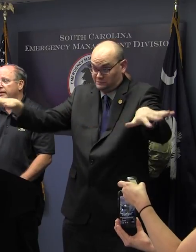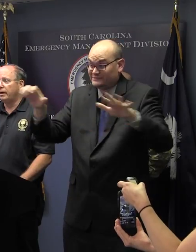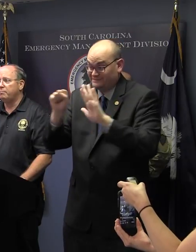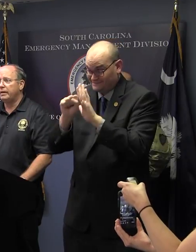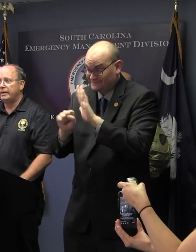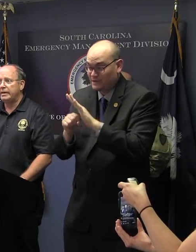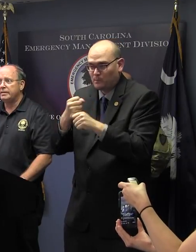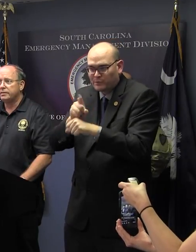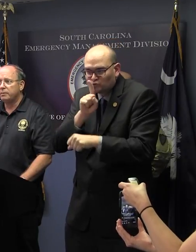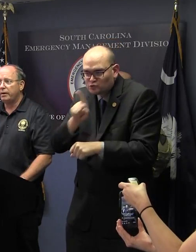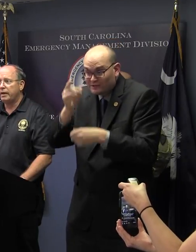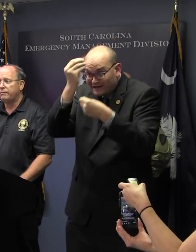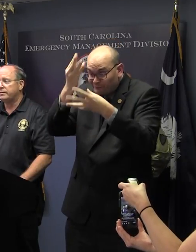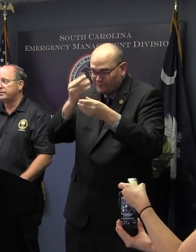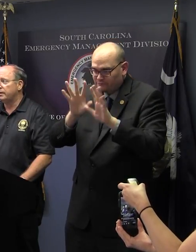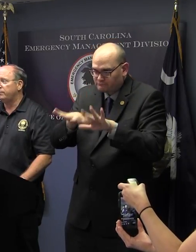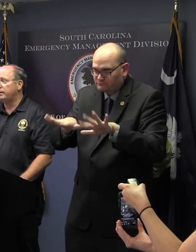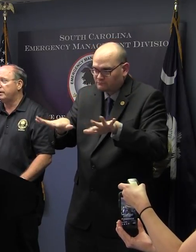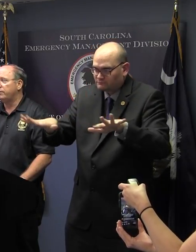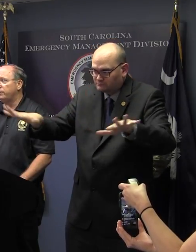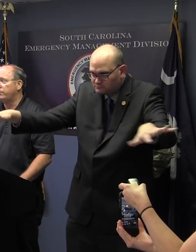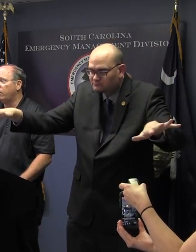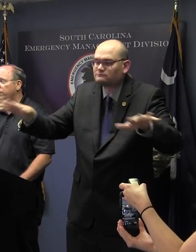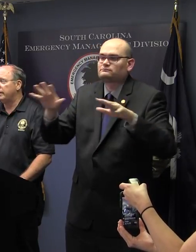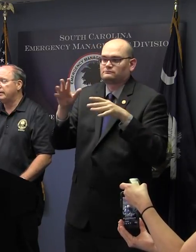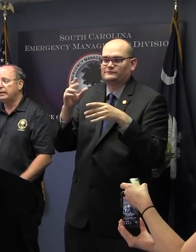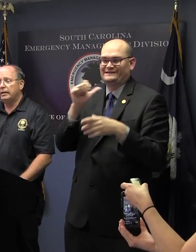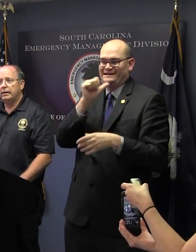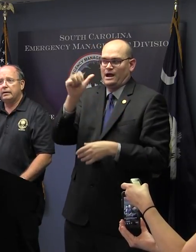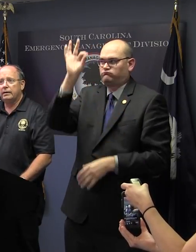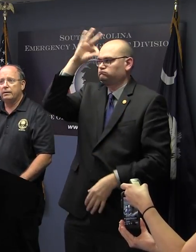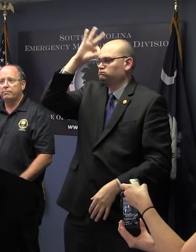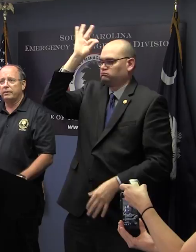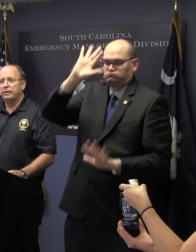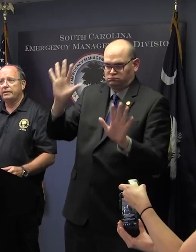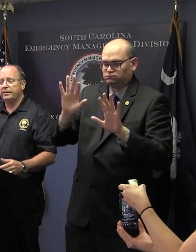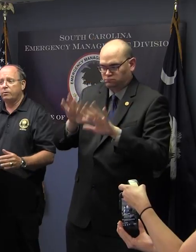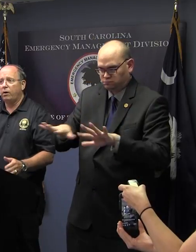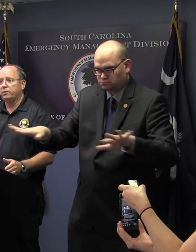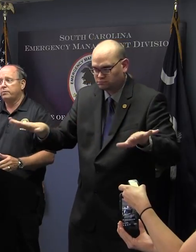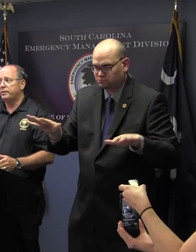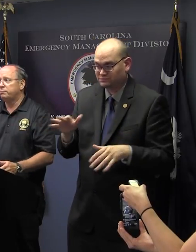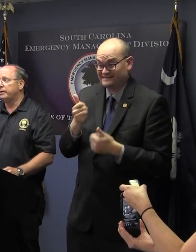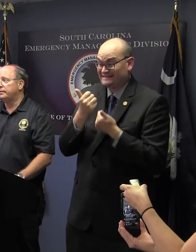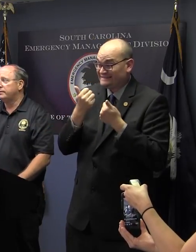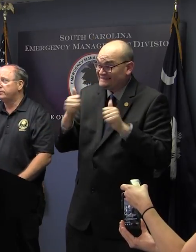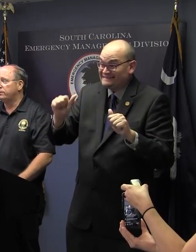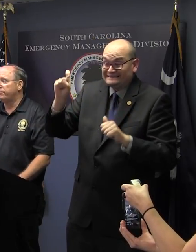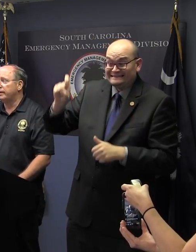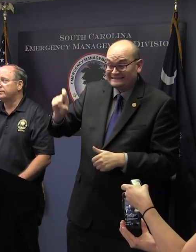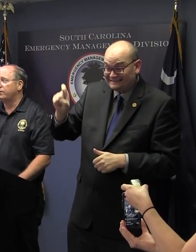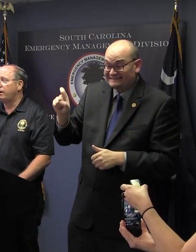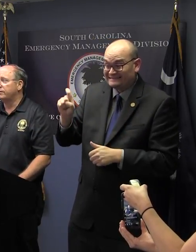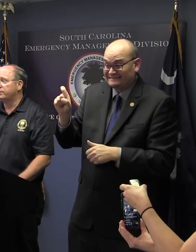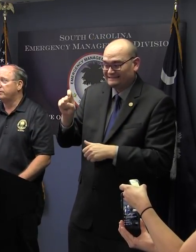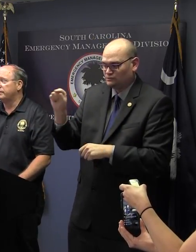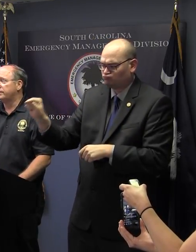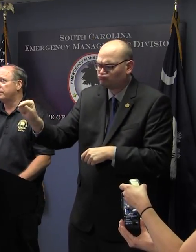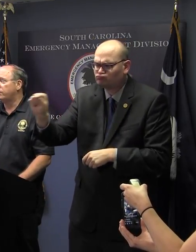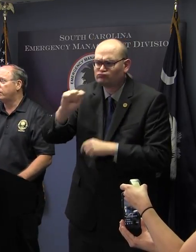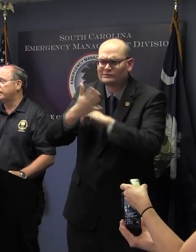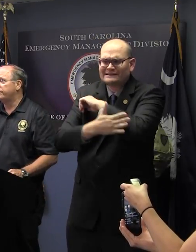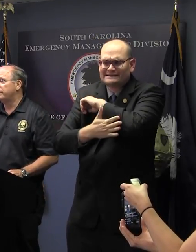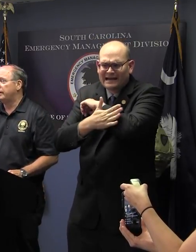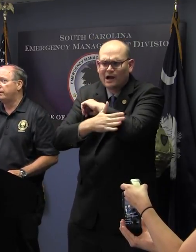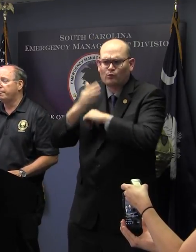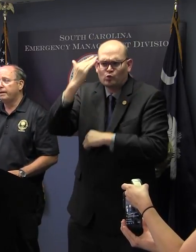up to date on any unmet needs that they might have at this time. Right now we don't know of any, but it takes a while to put these plans into effect. So obviously we